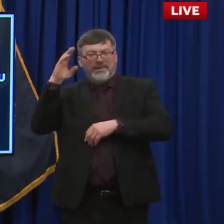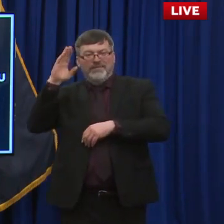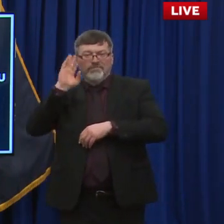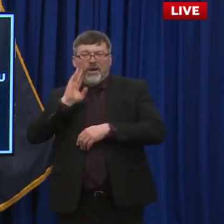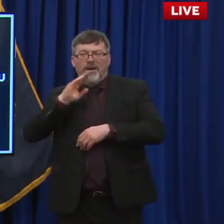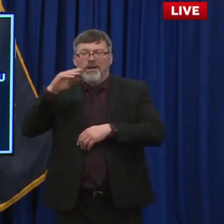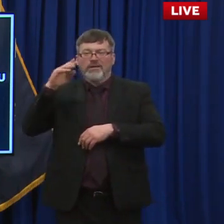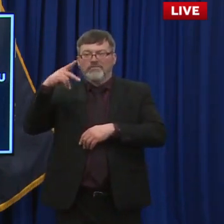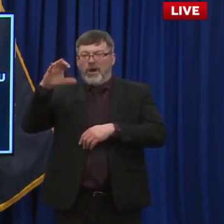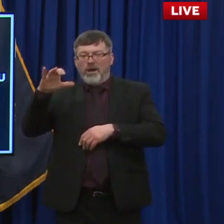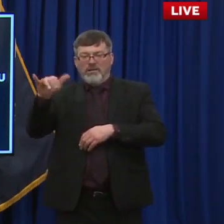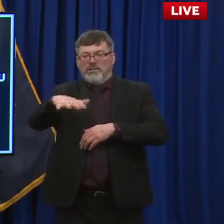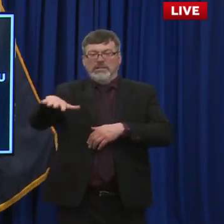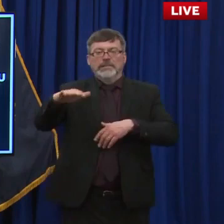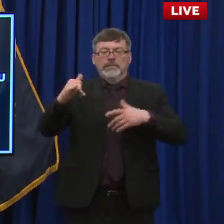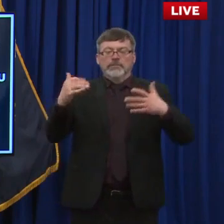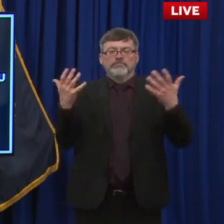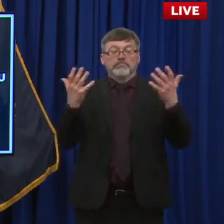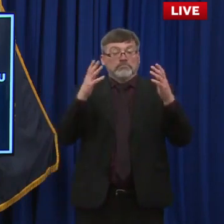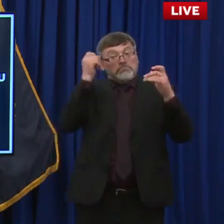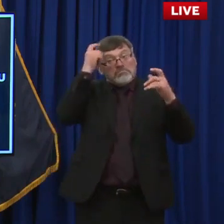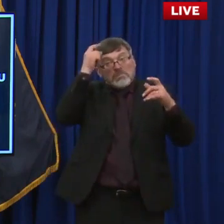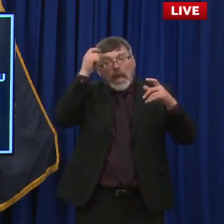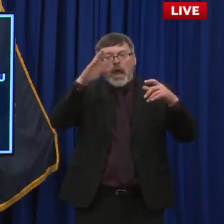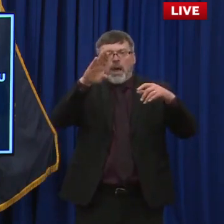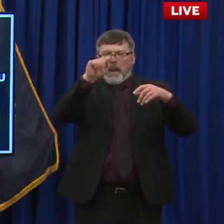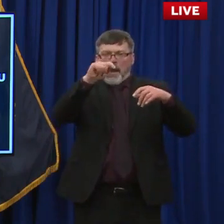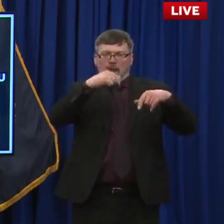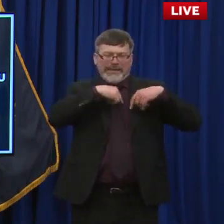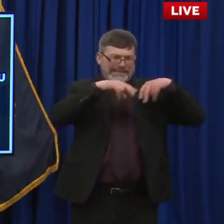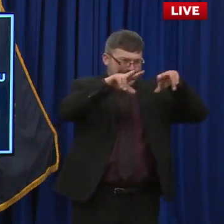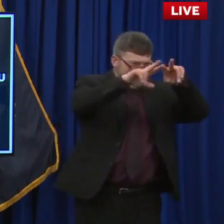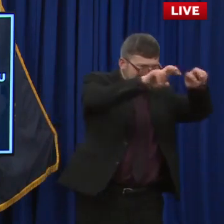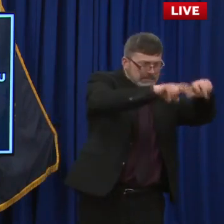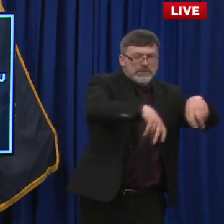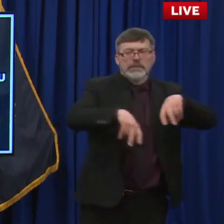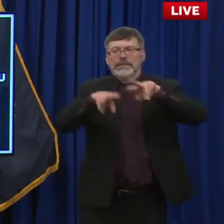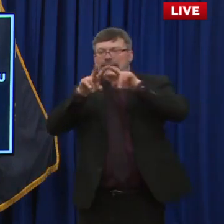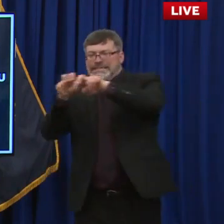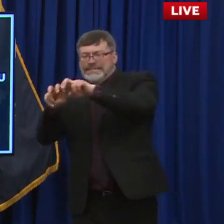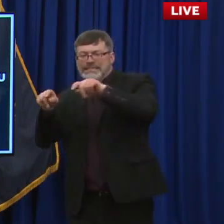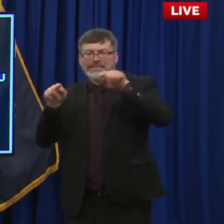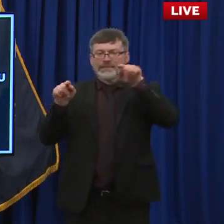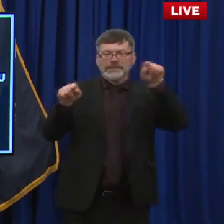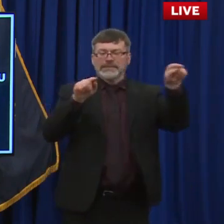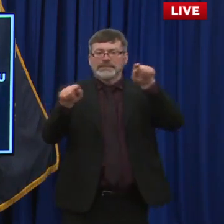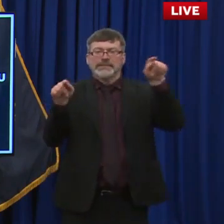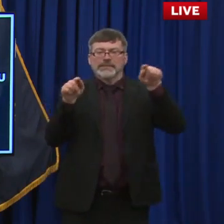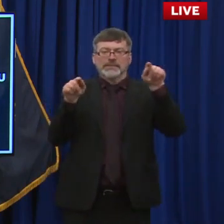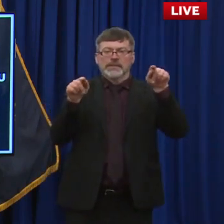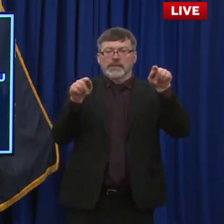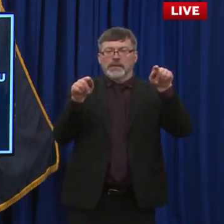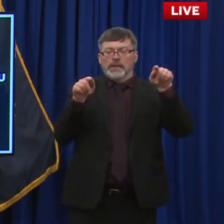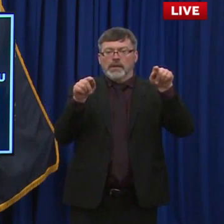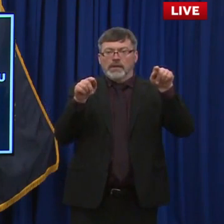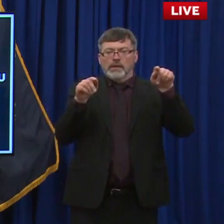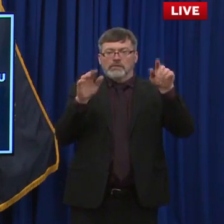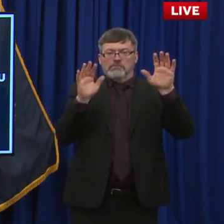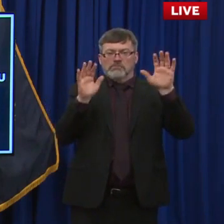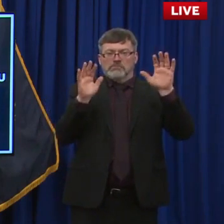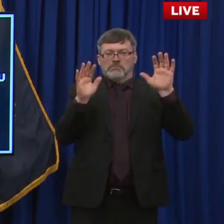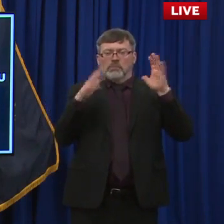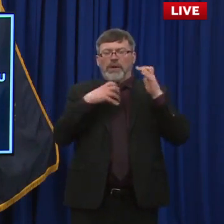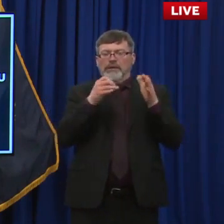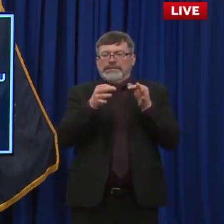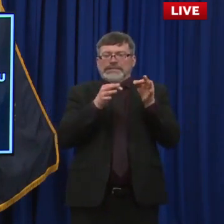population that we use to make that calculation was for all persons in New Hampshire in that particular group, it did not take into